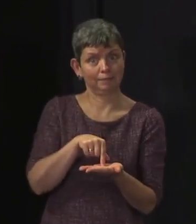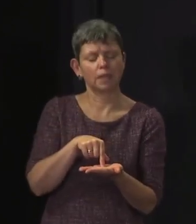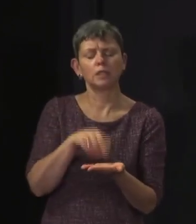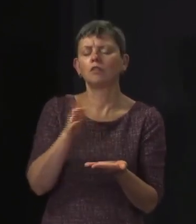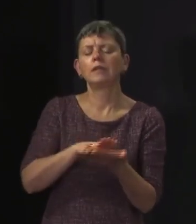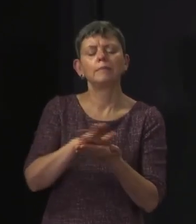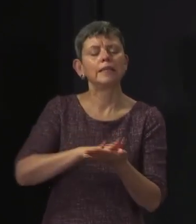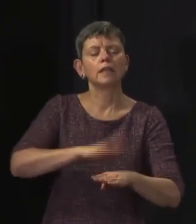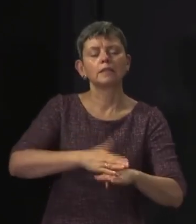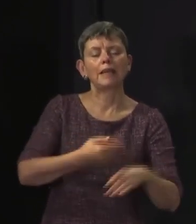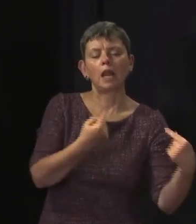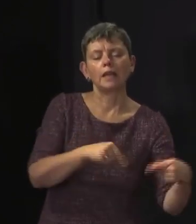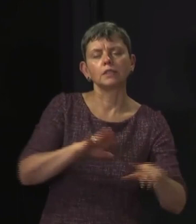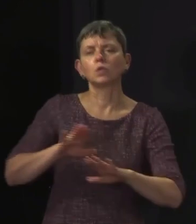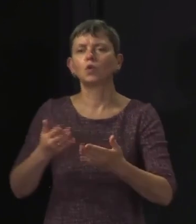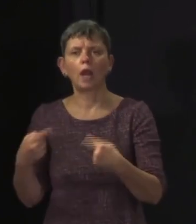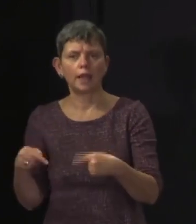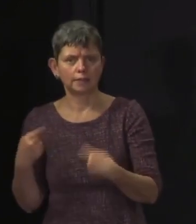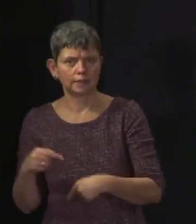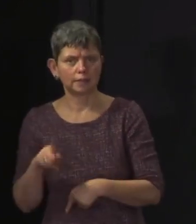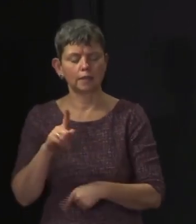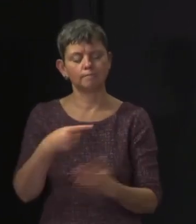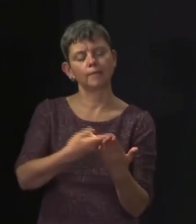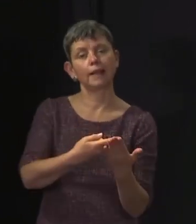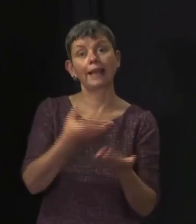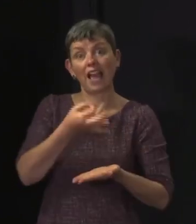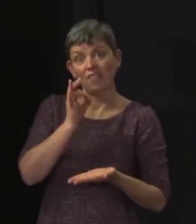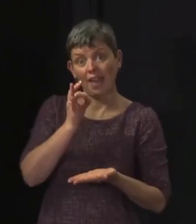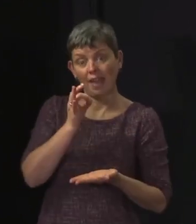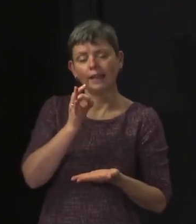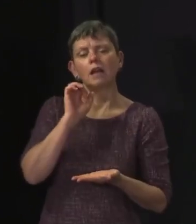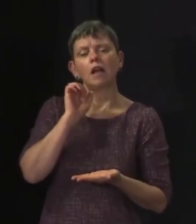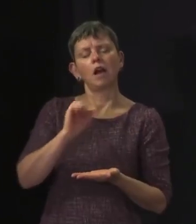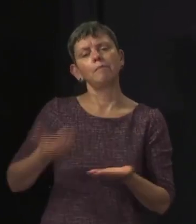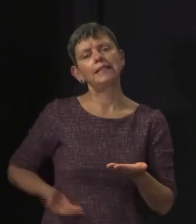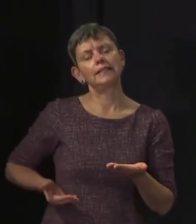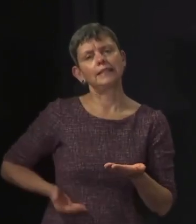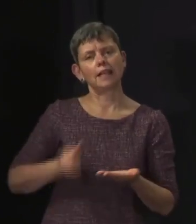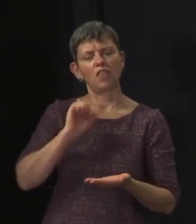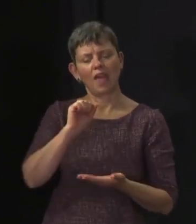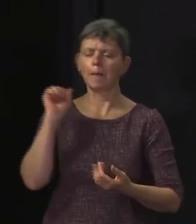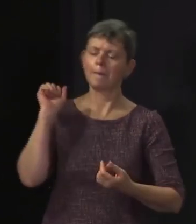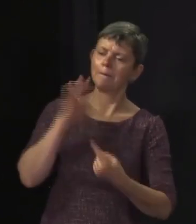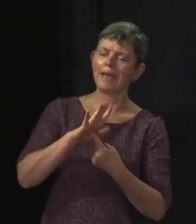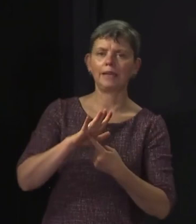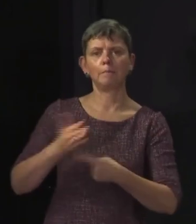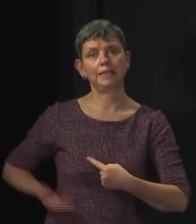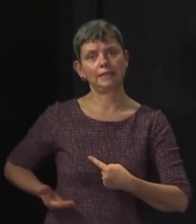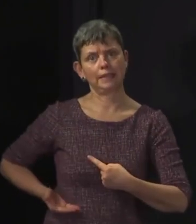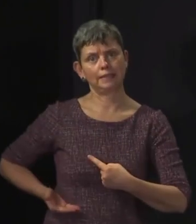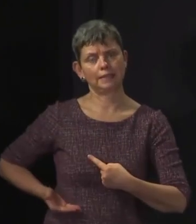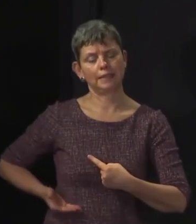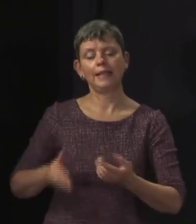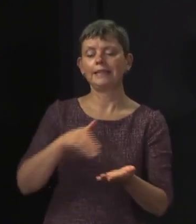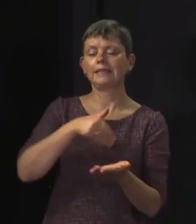not they have a licence. And that definition is an establishment whose primary business activity in the ordinary course of its business is the